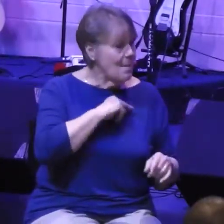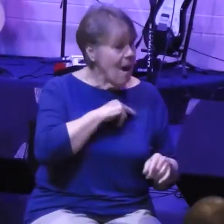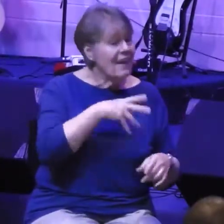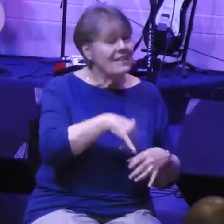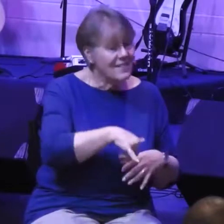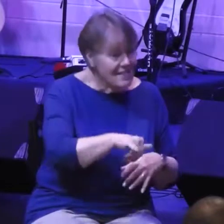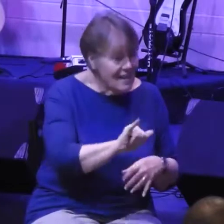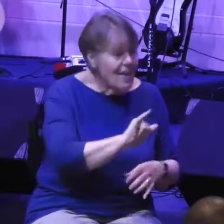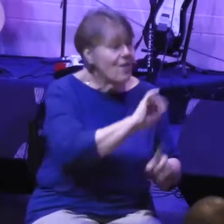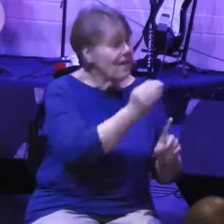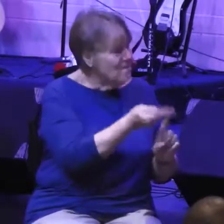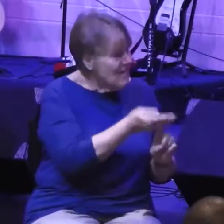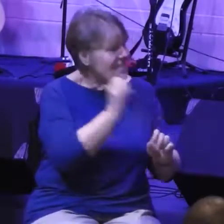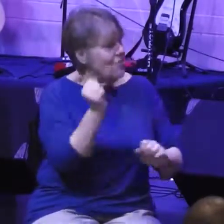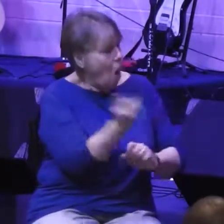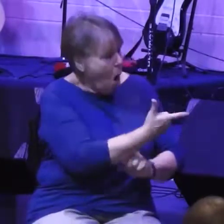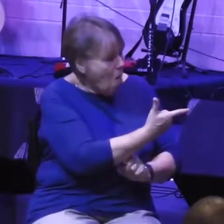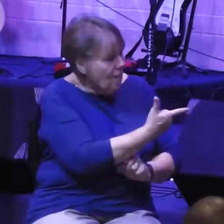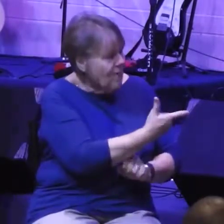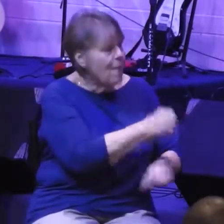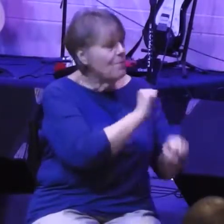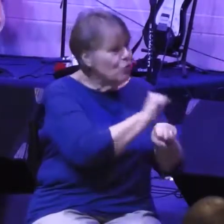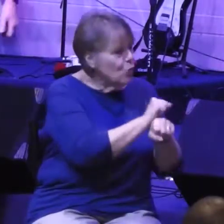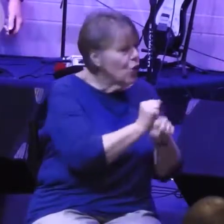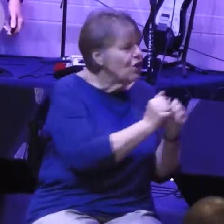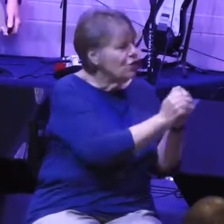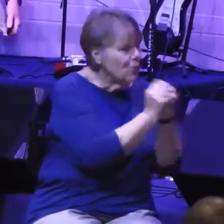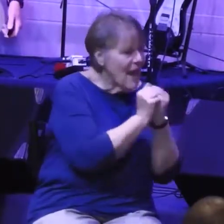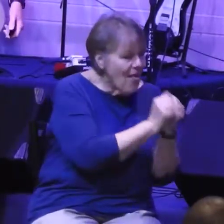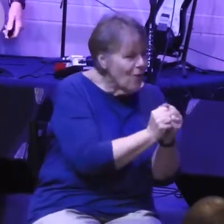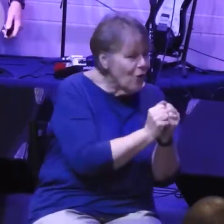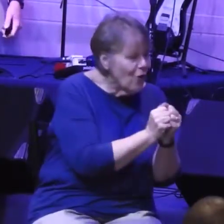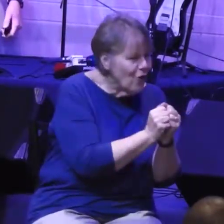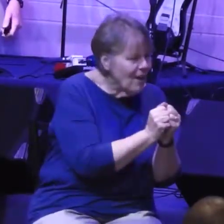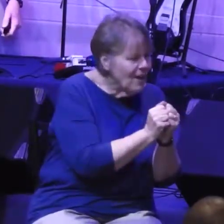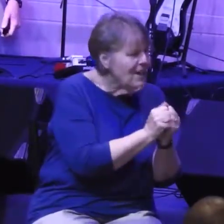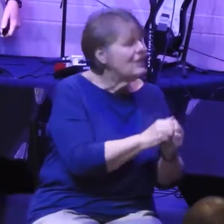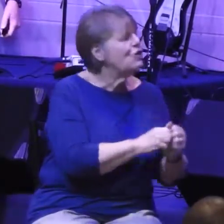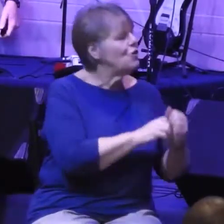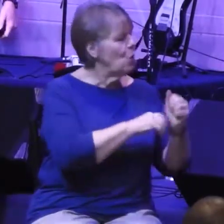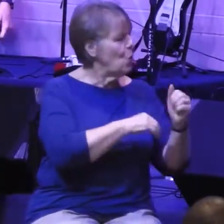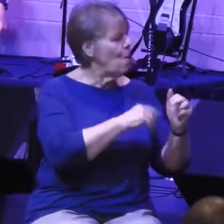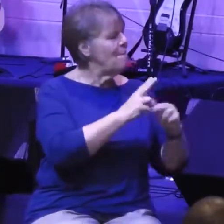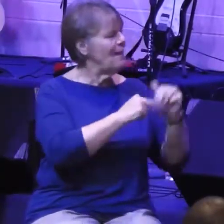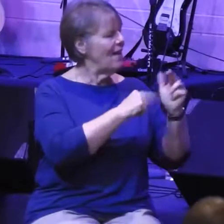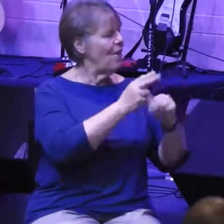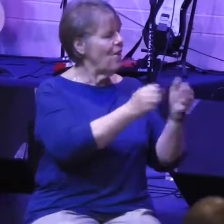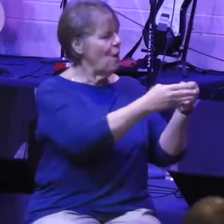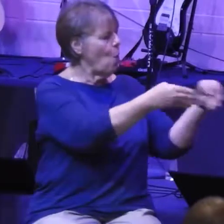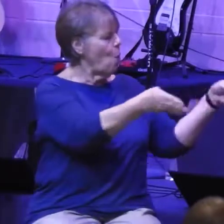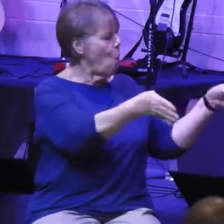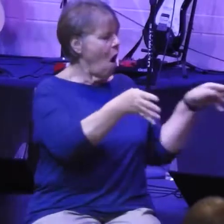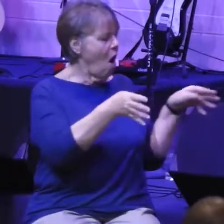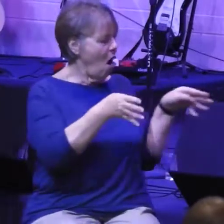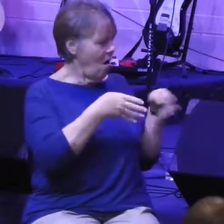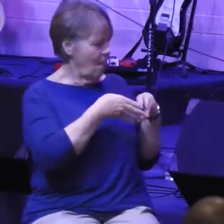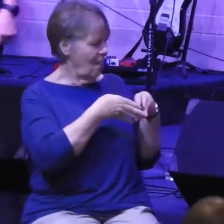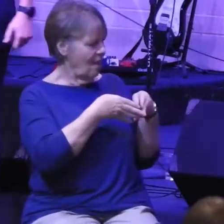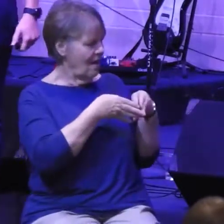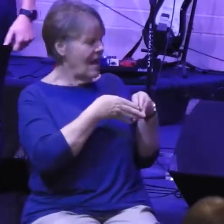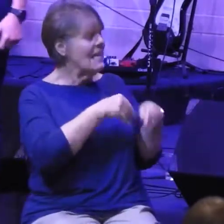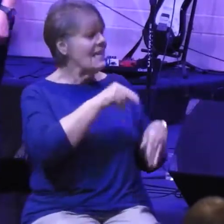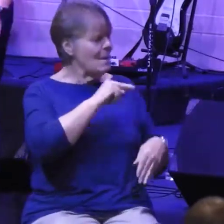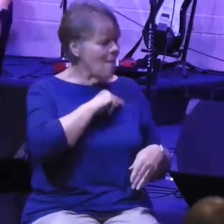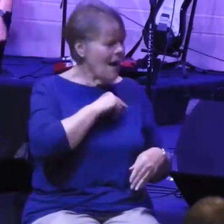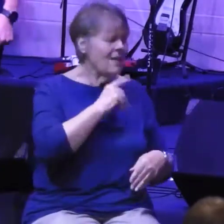them working together to rebuild the wall. Nehemiah is incredibly compelling as a